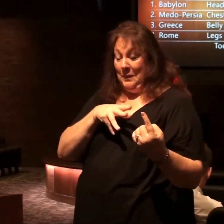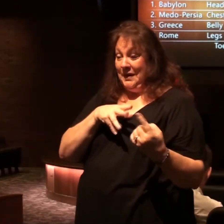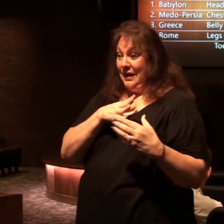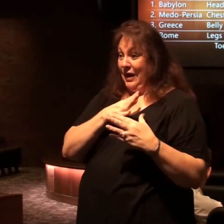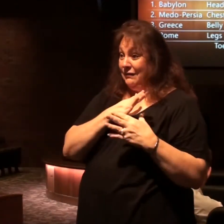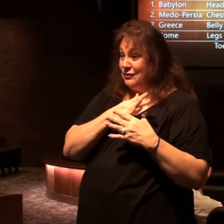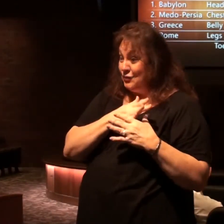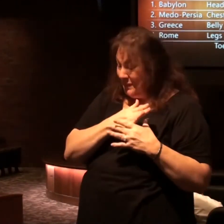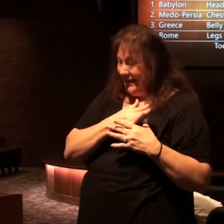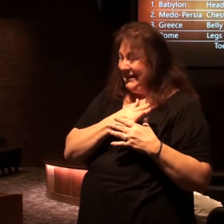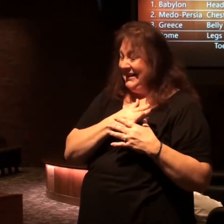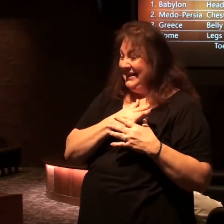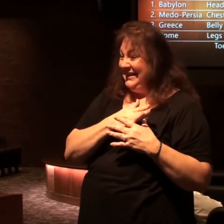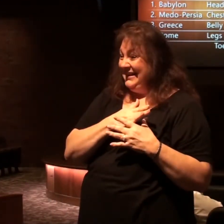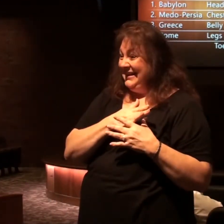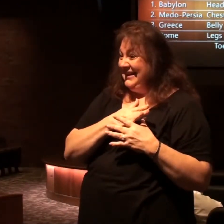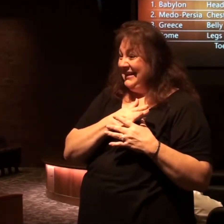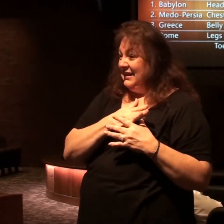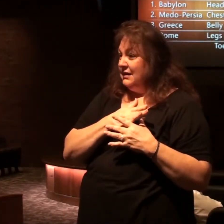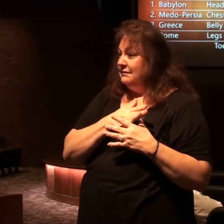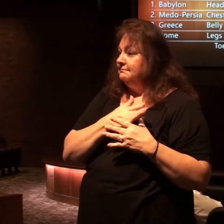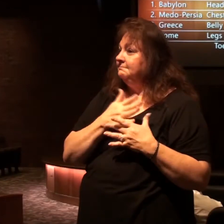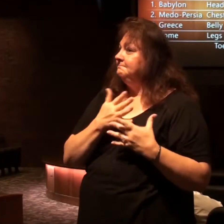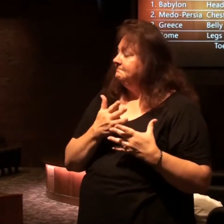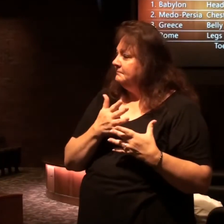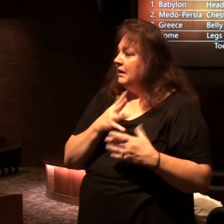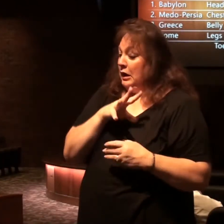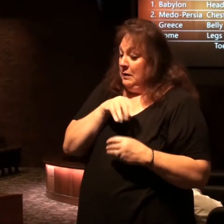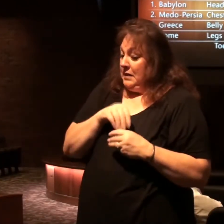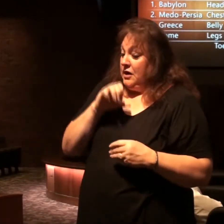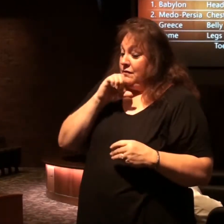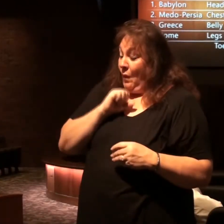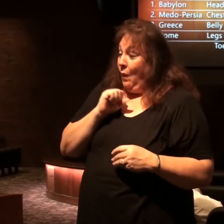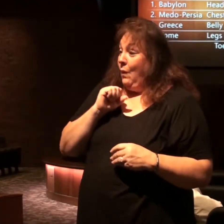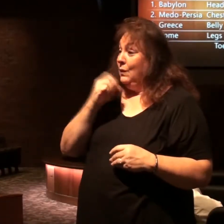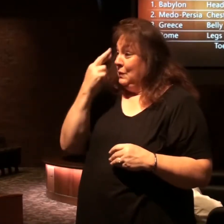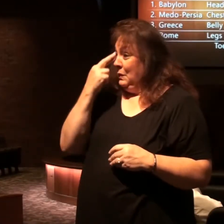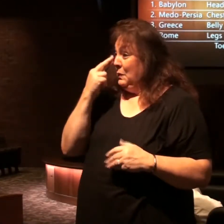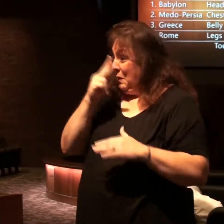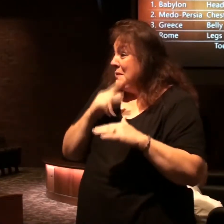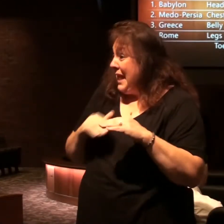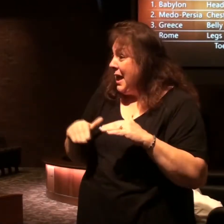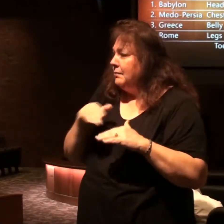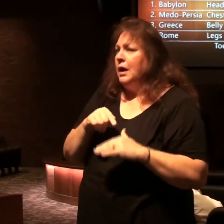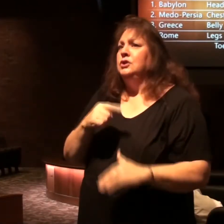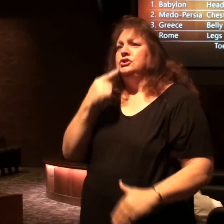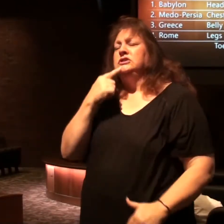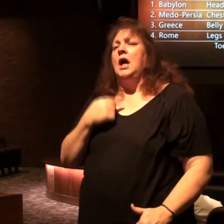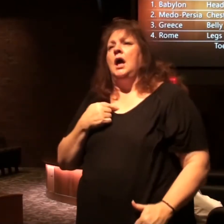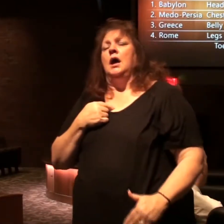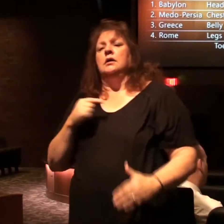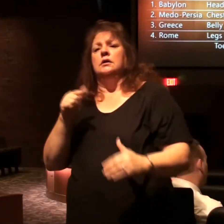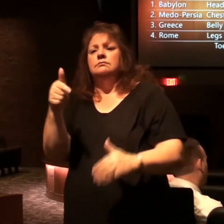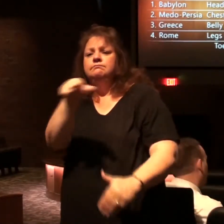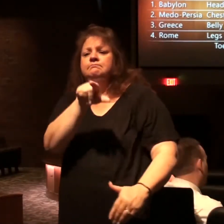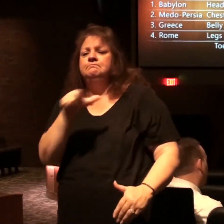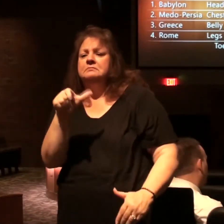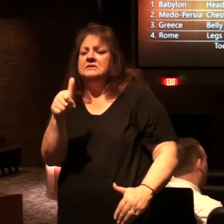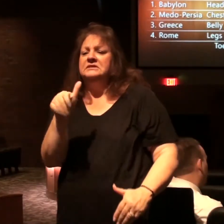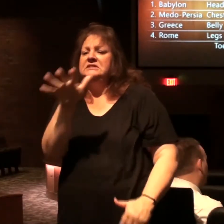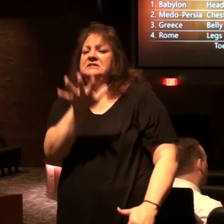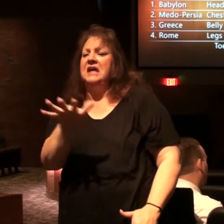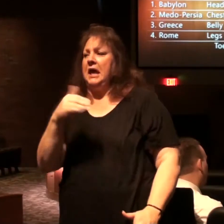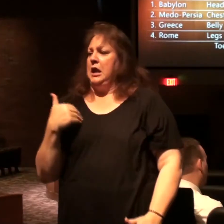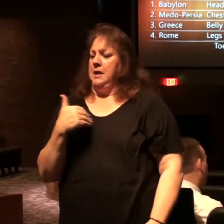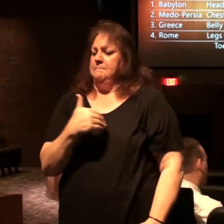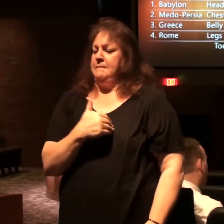of what would have been part of the old Roman Empire says a rotating group of about ten